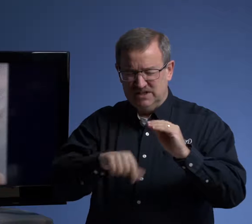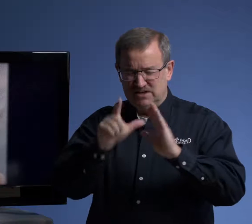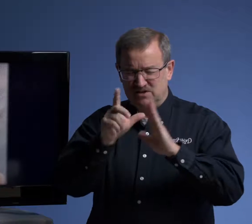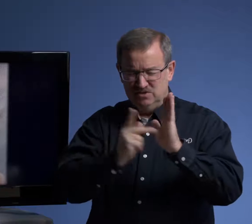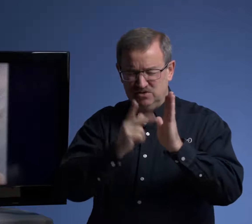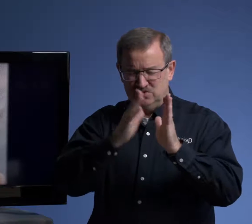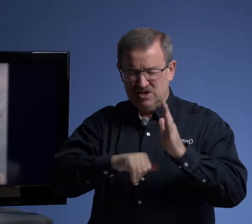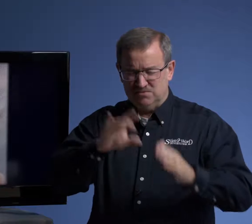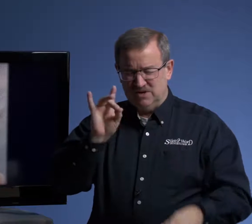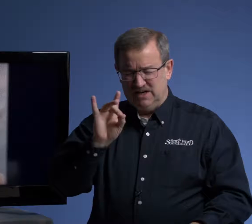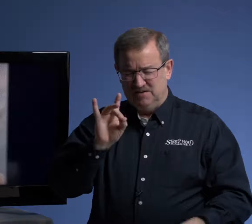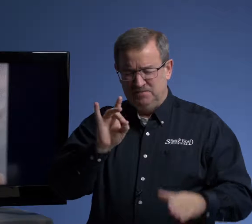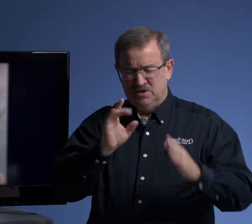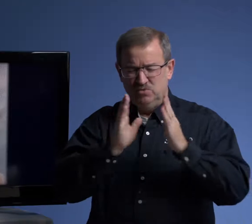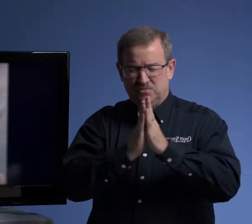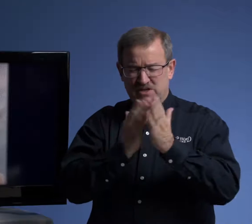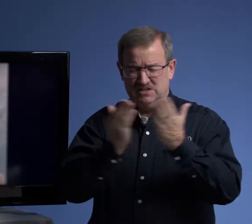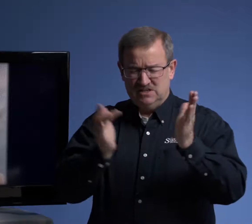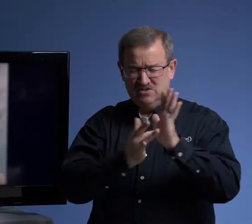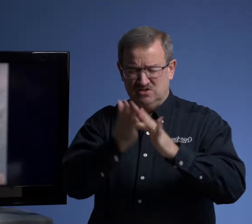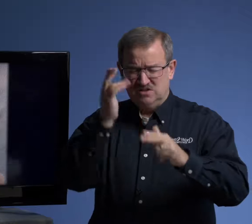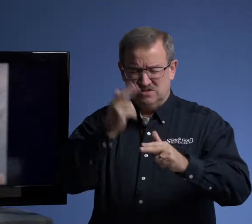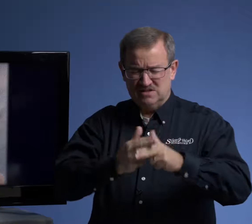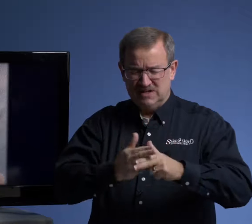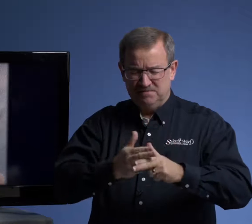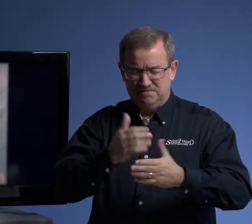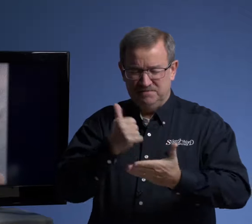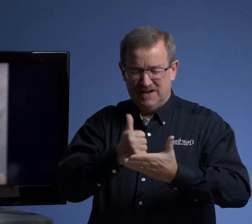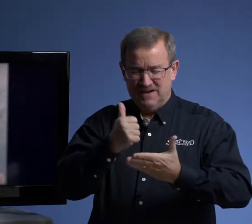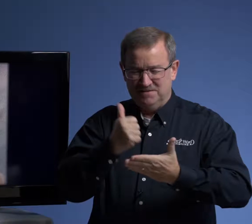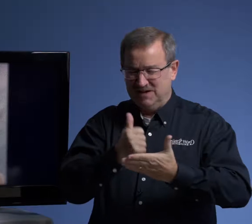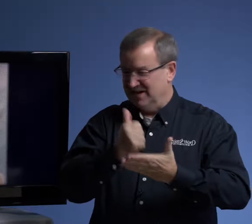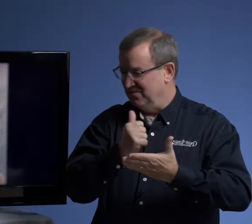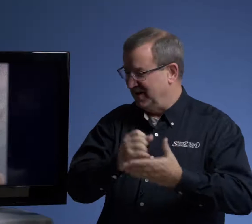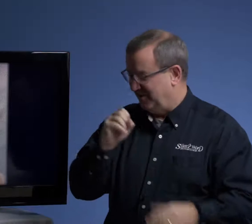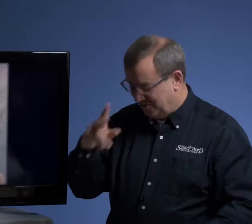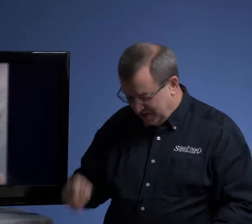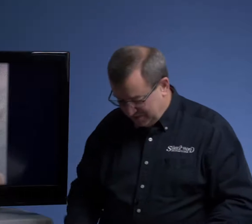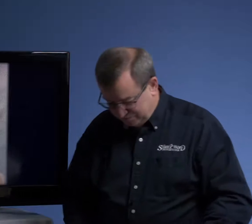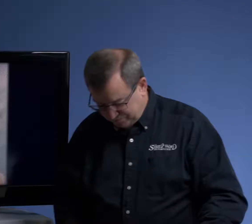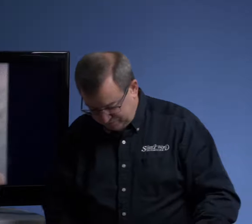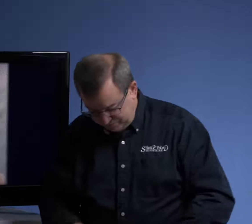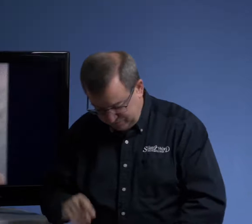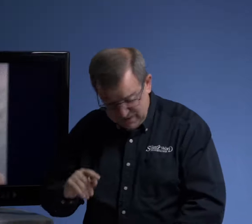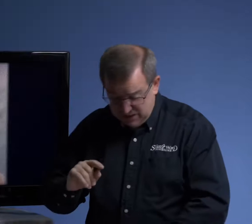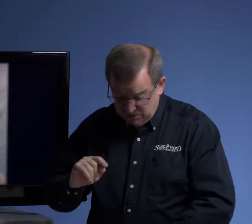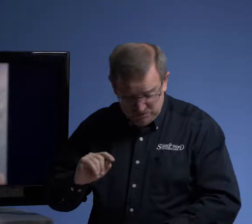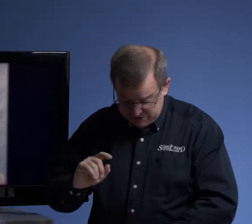in Luke chapter eight. We pray these things in Jesus name. Amen. Amen. All right. Well, we're